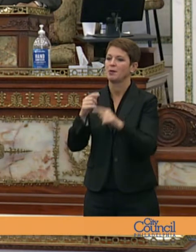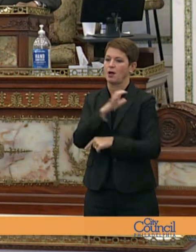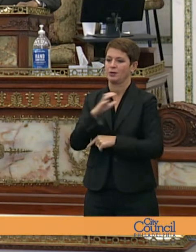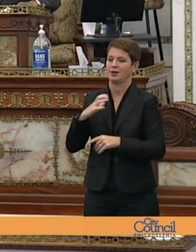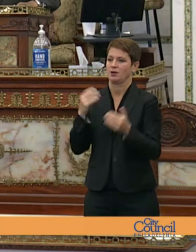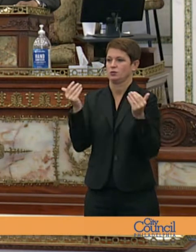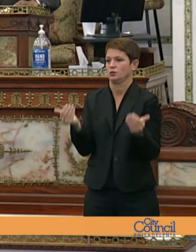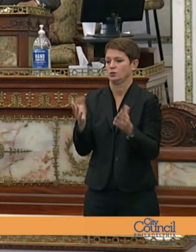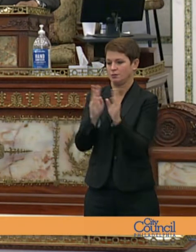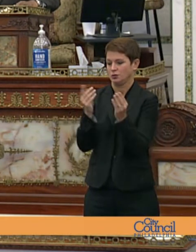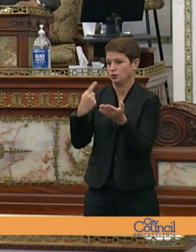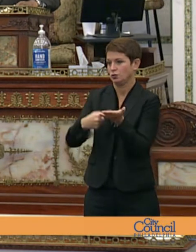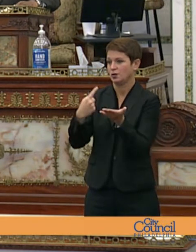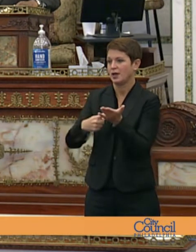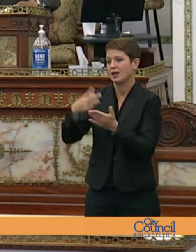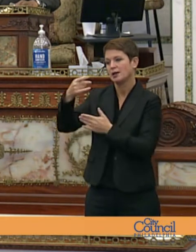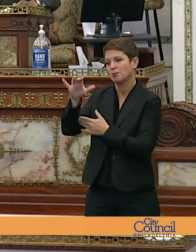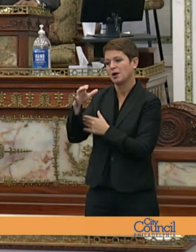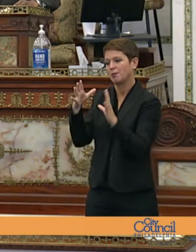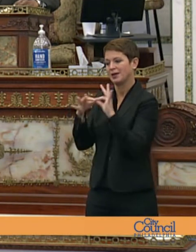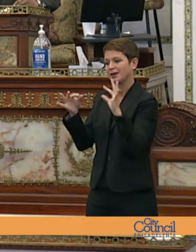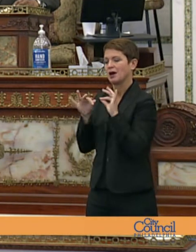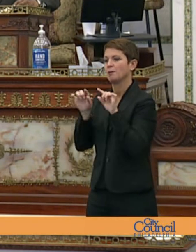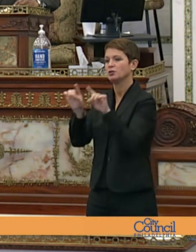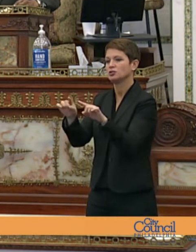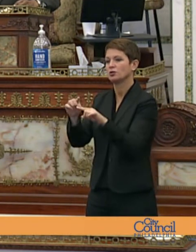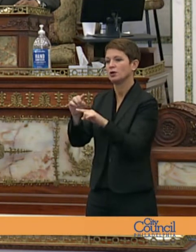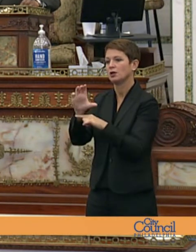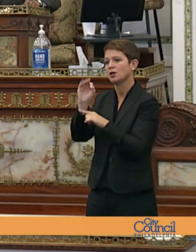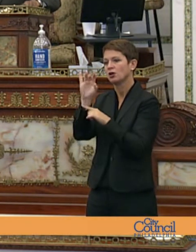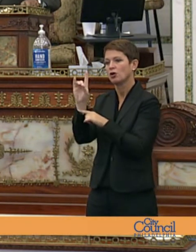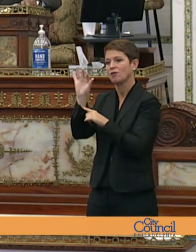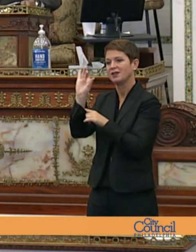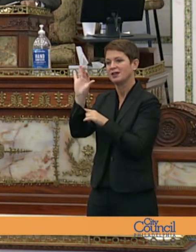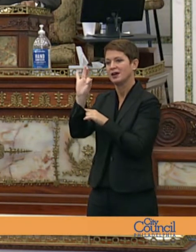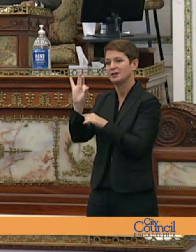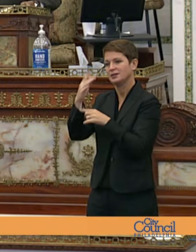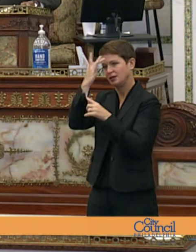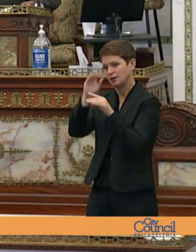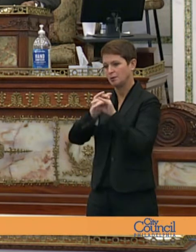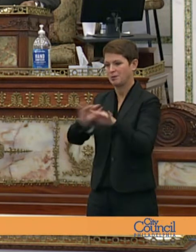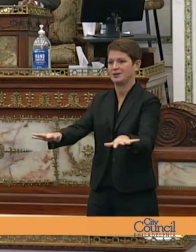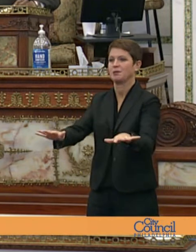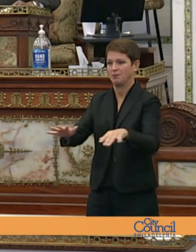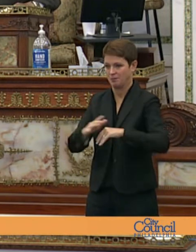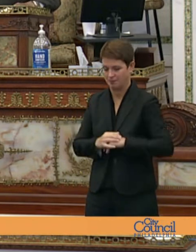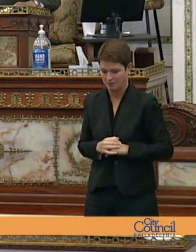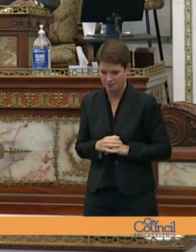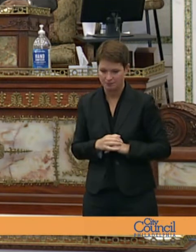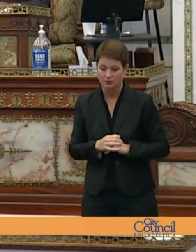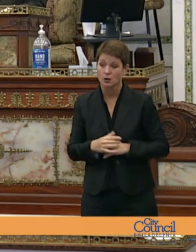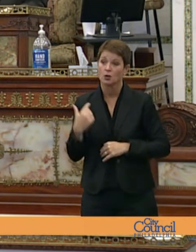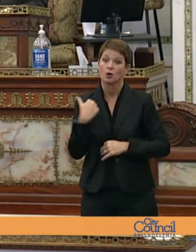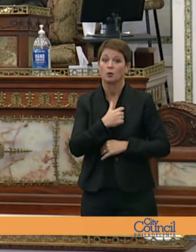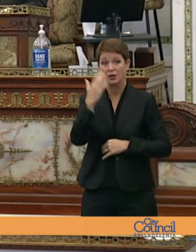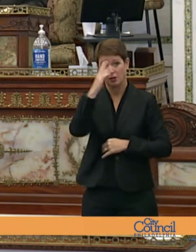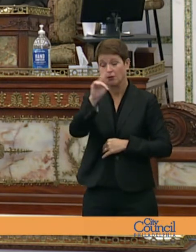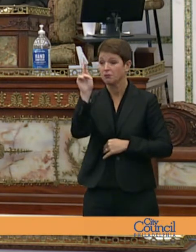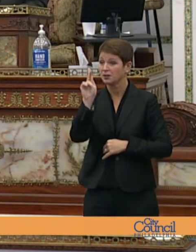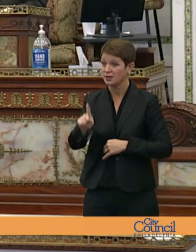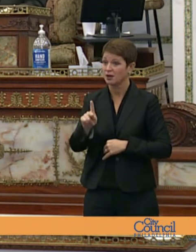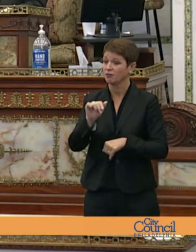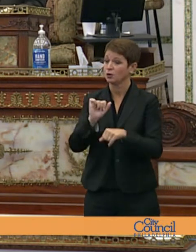sessions and public comment at our sessions during the COVID-19 pandemic as we all know Philadelphia is currently